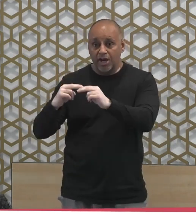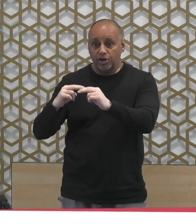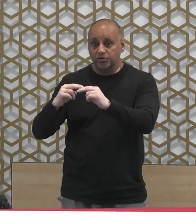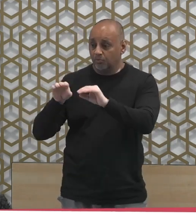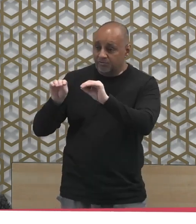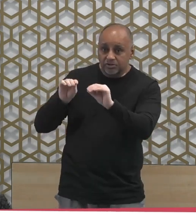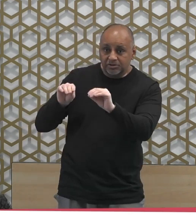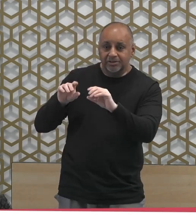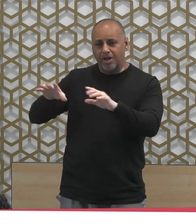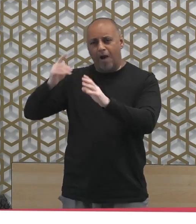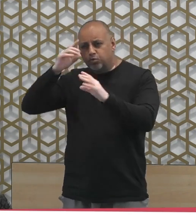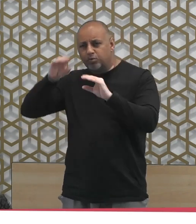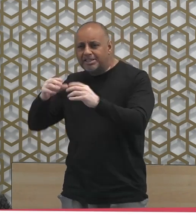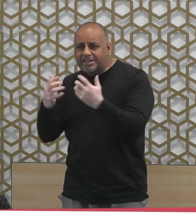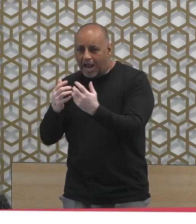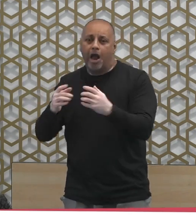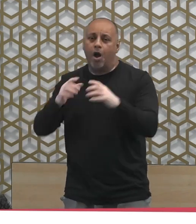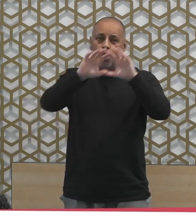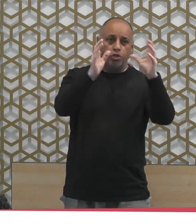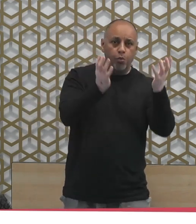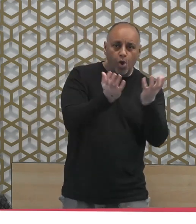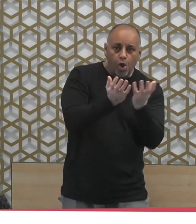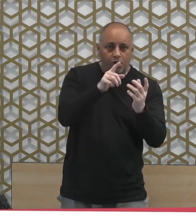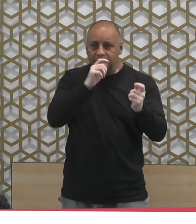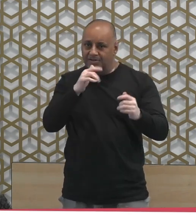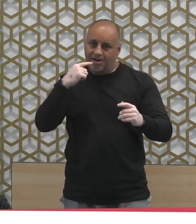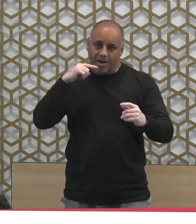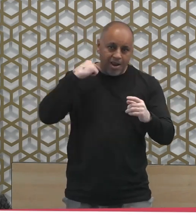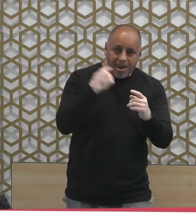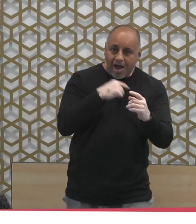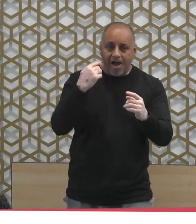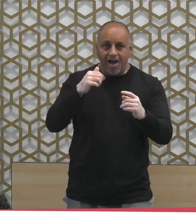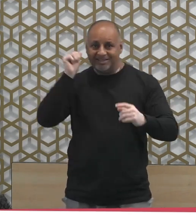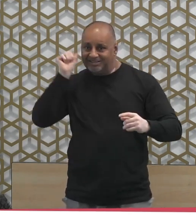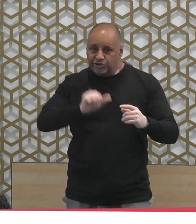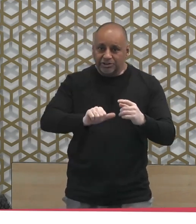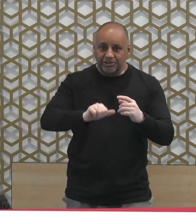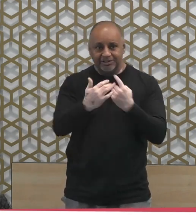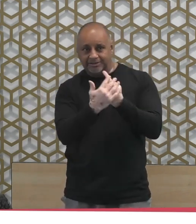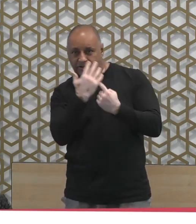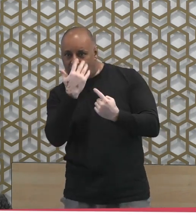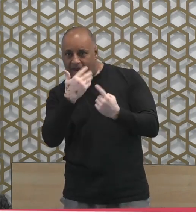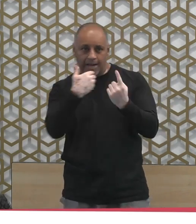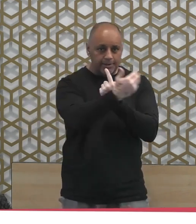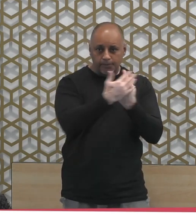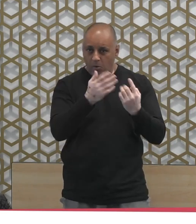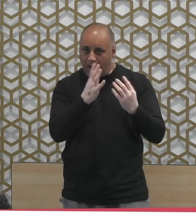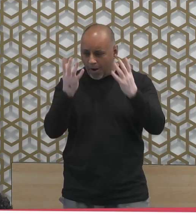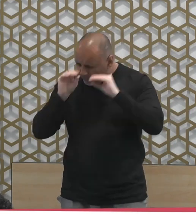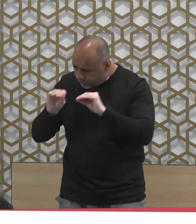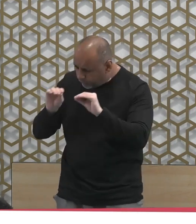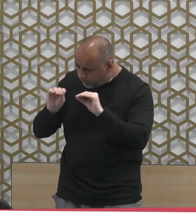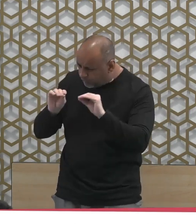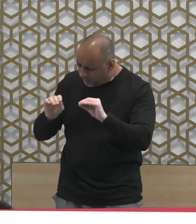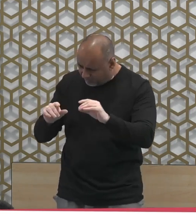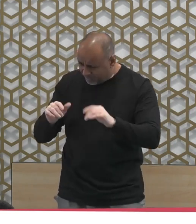in this simple way, if you like, in the way it was explained to us by Allah tabarak wa ta'ala and Nabi alayhi salatu wa salam to know